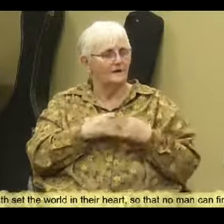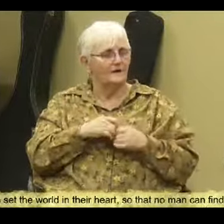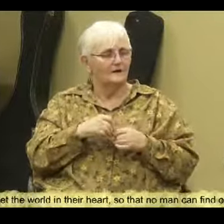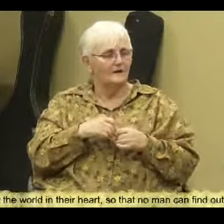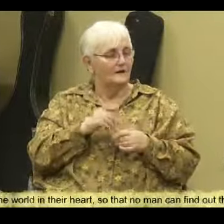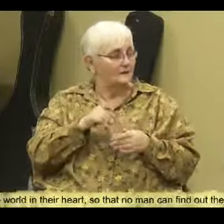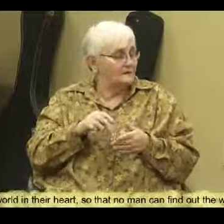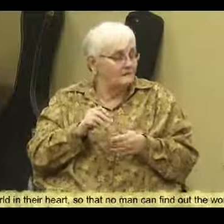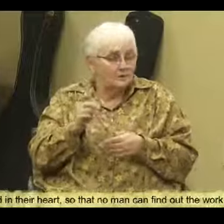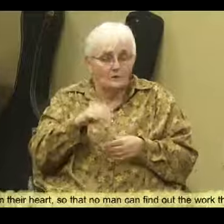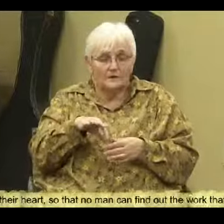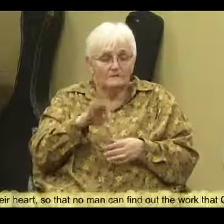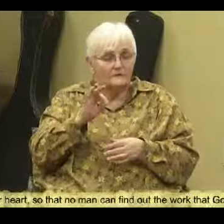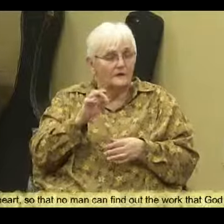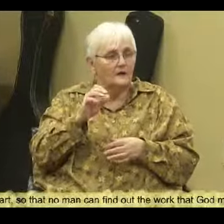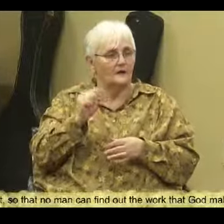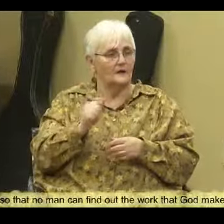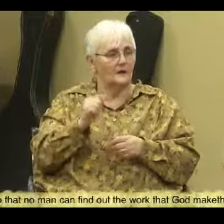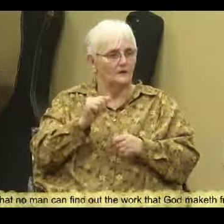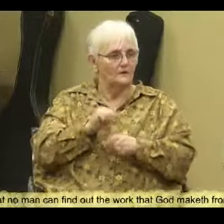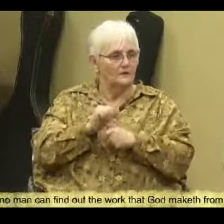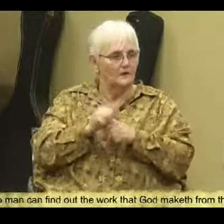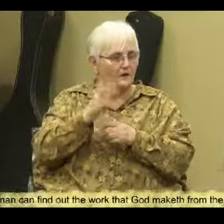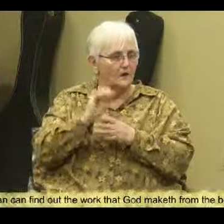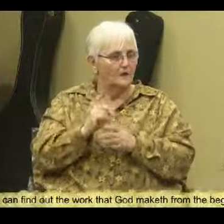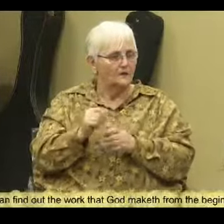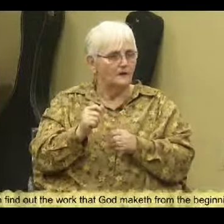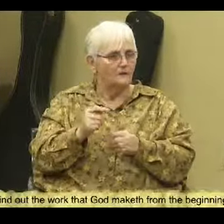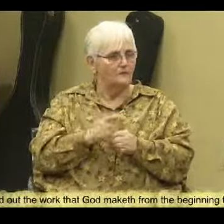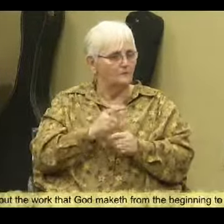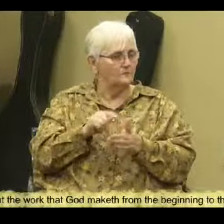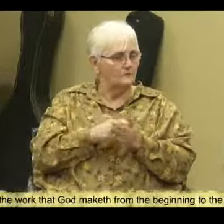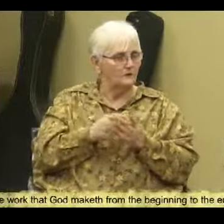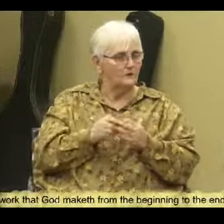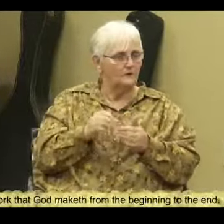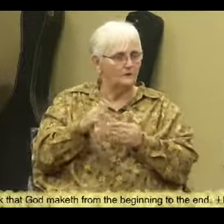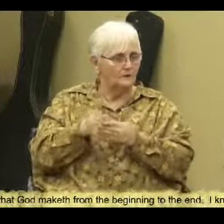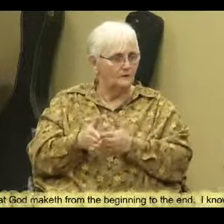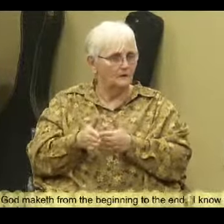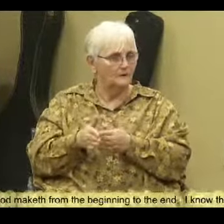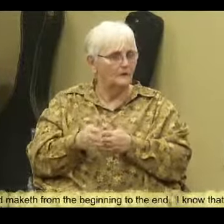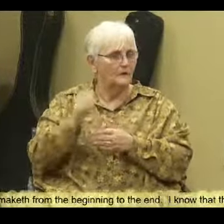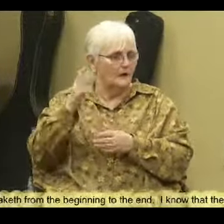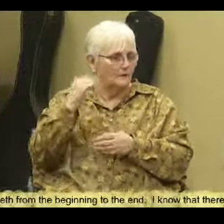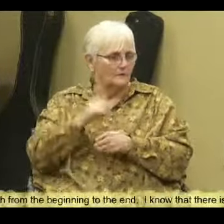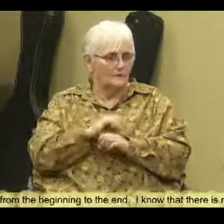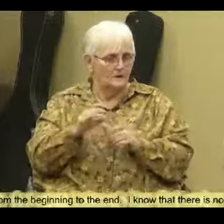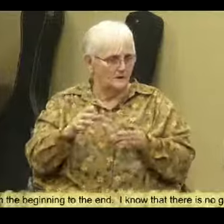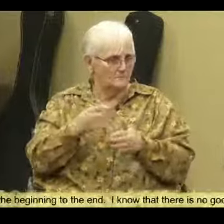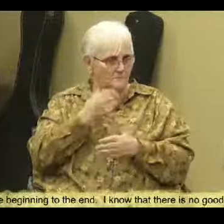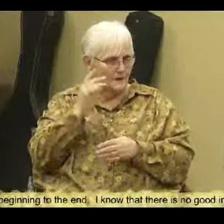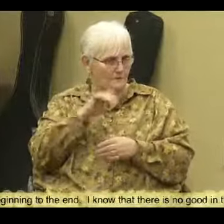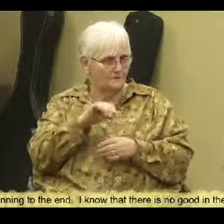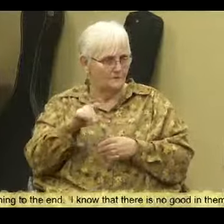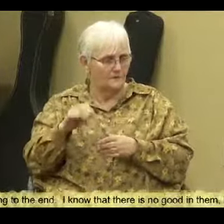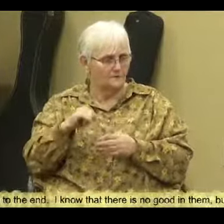no one can find out the work that God does from beginning to end. I know that nothing is better for them than to rejoice